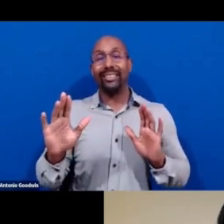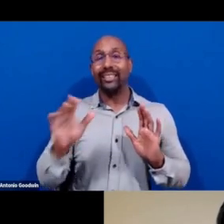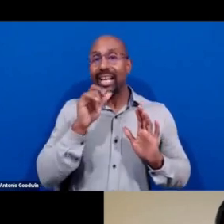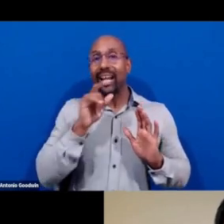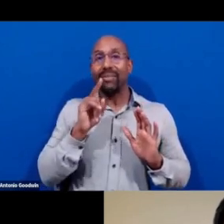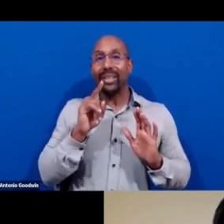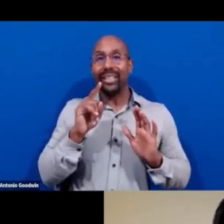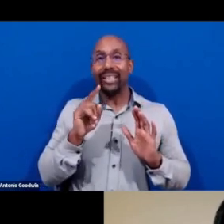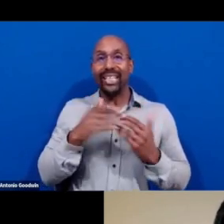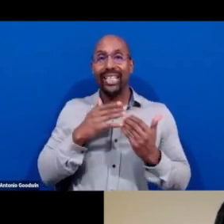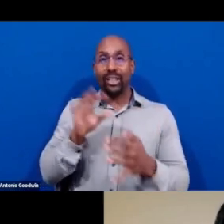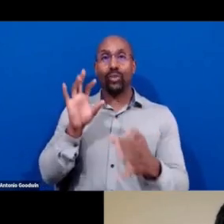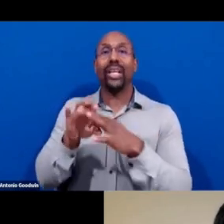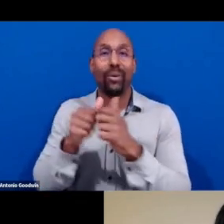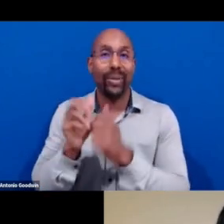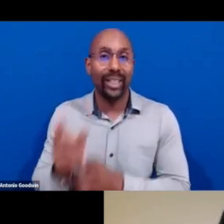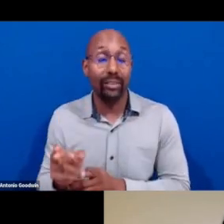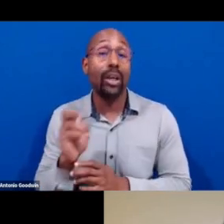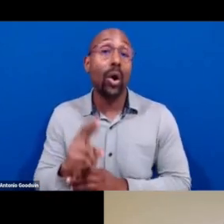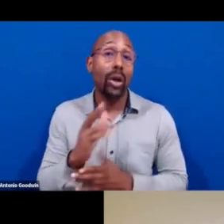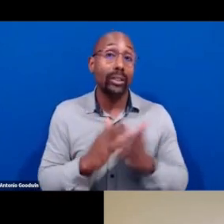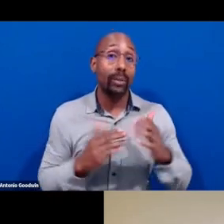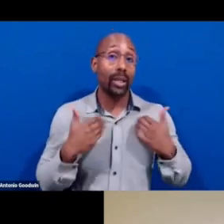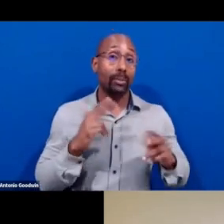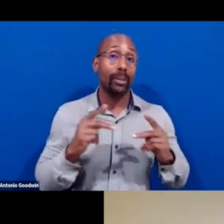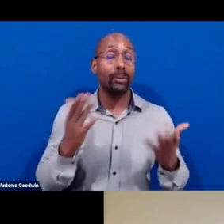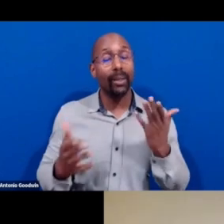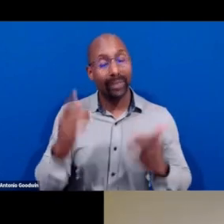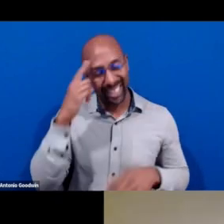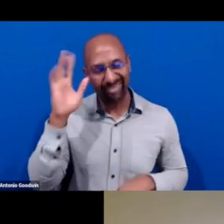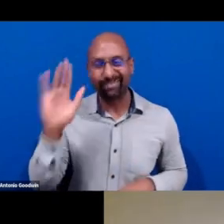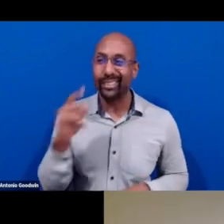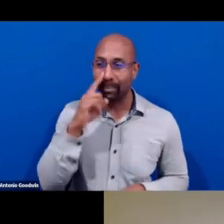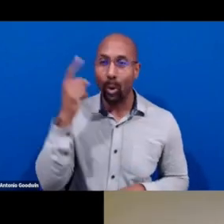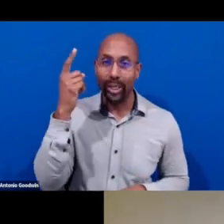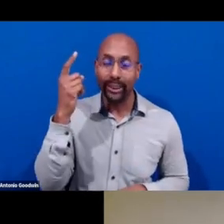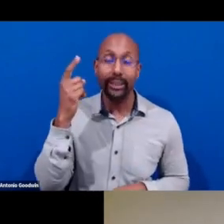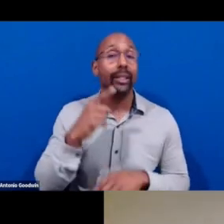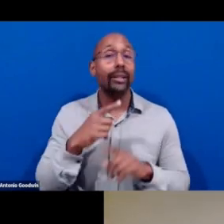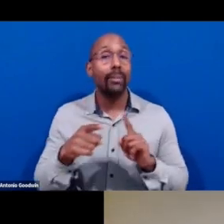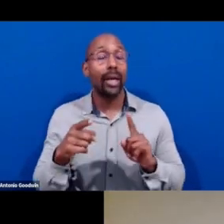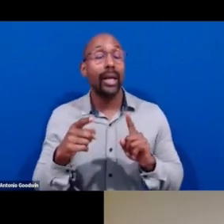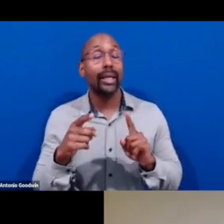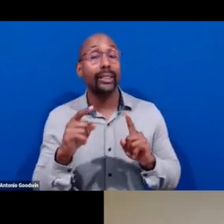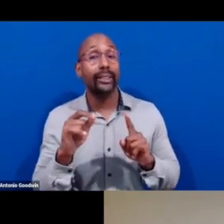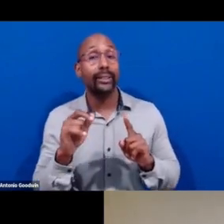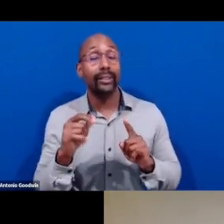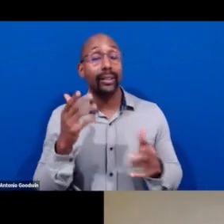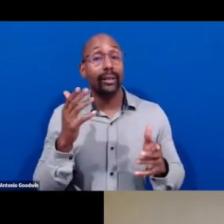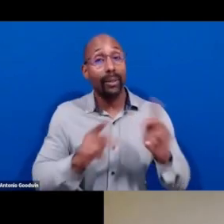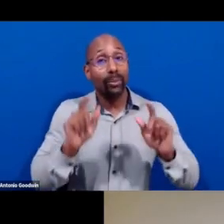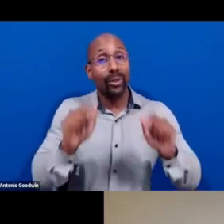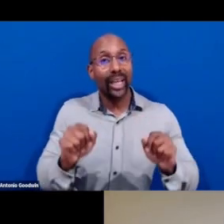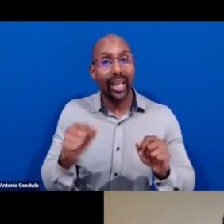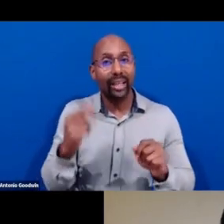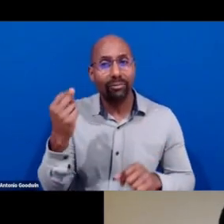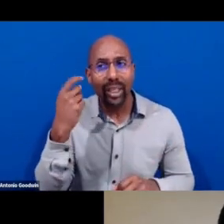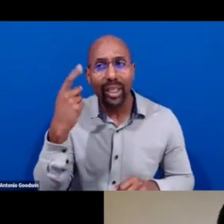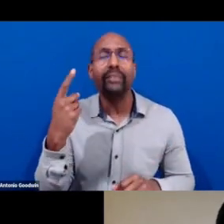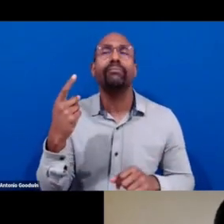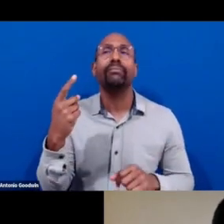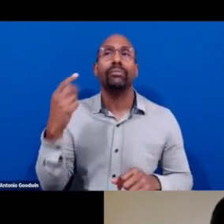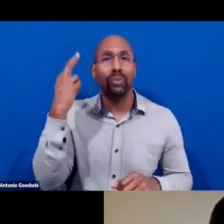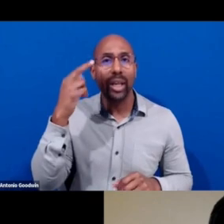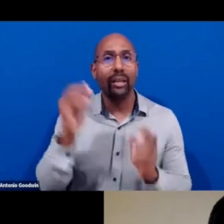people. And, and I think what you realize the more you, um, delve into history is how people